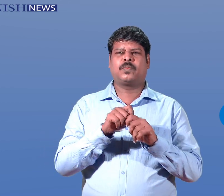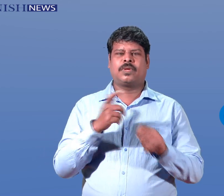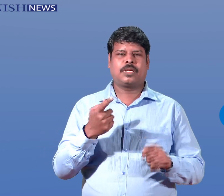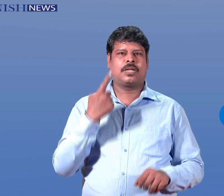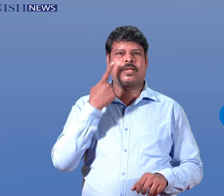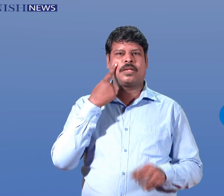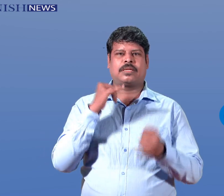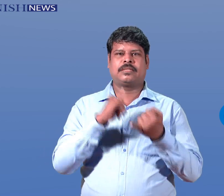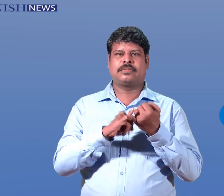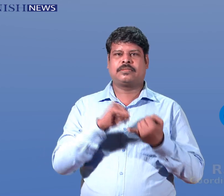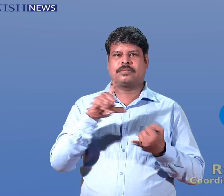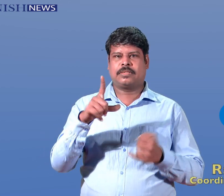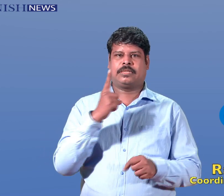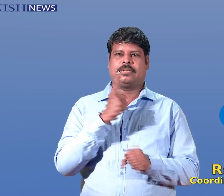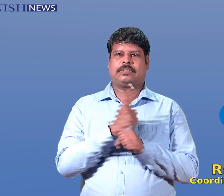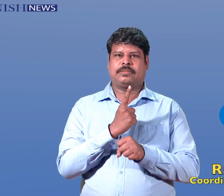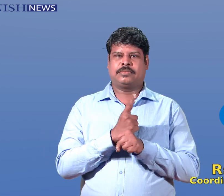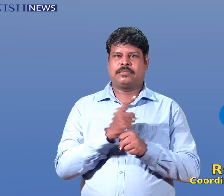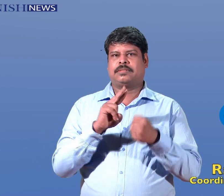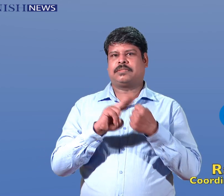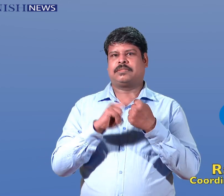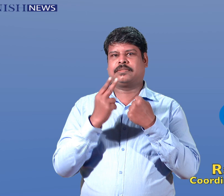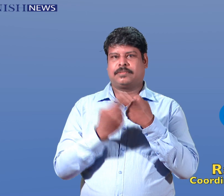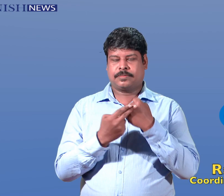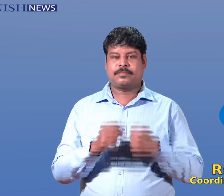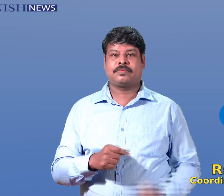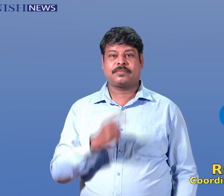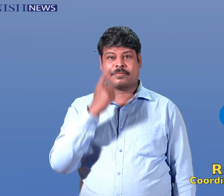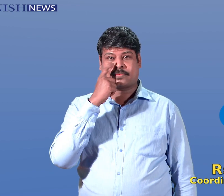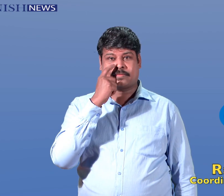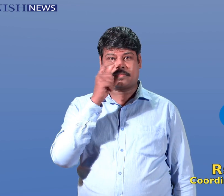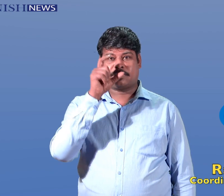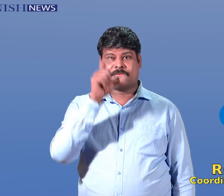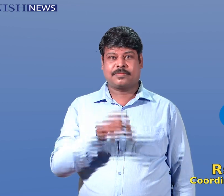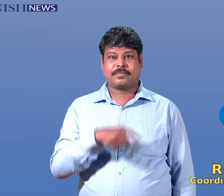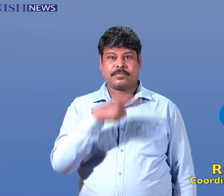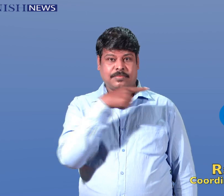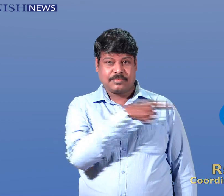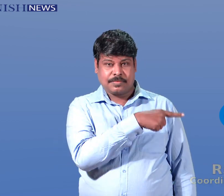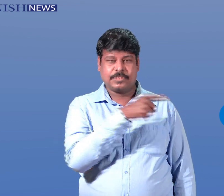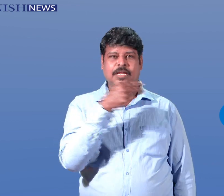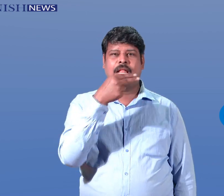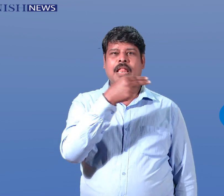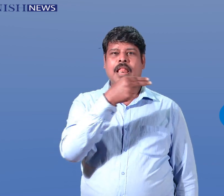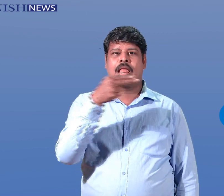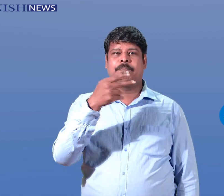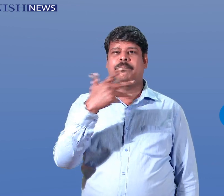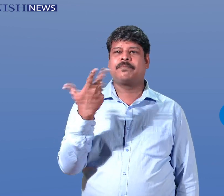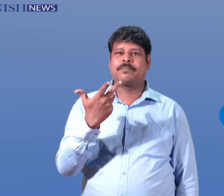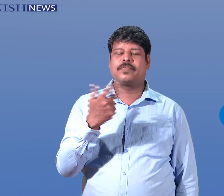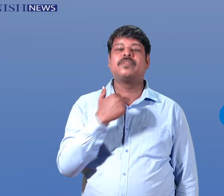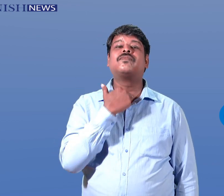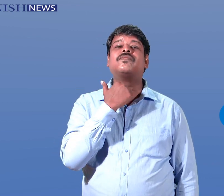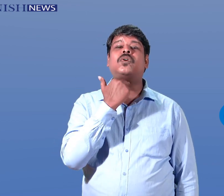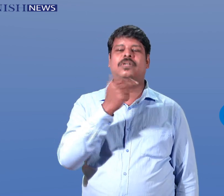Ms. Raji Gopal, coordinator, Degree HI programs at NISH. See you again next week. Thank you.